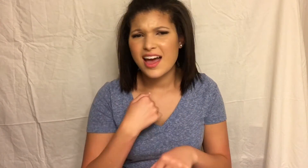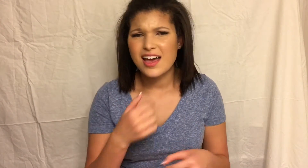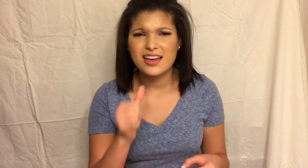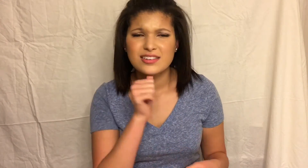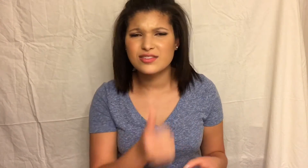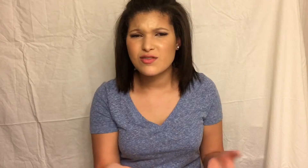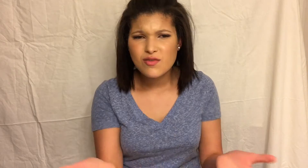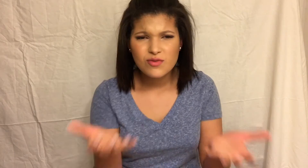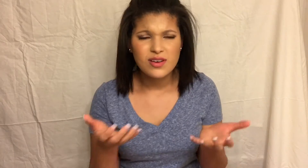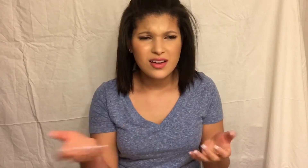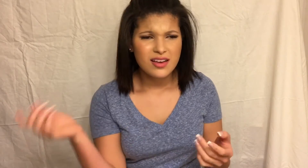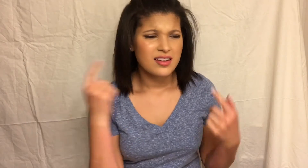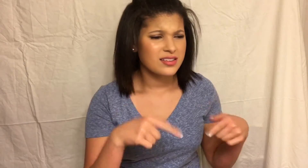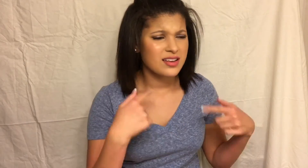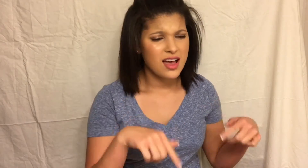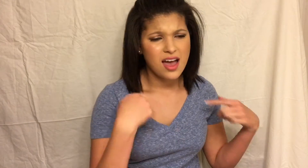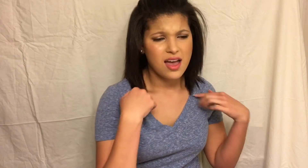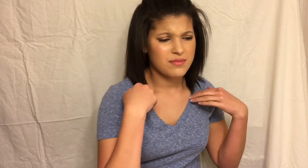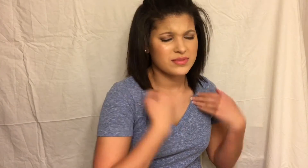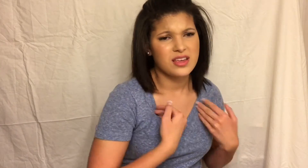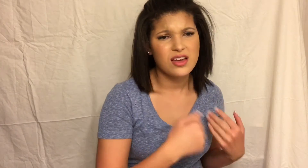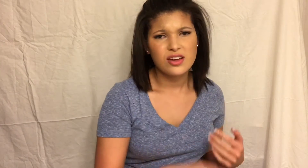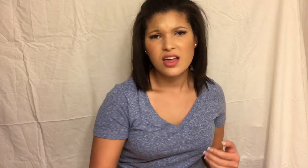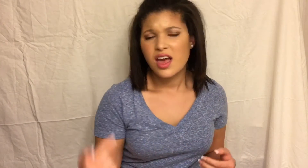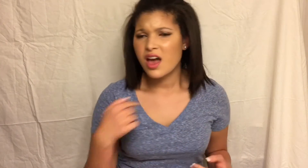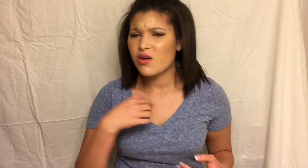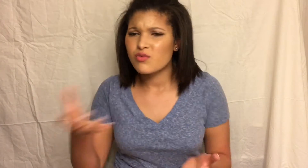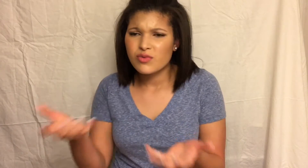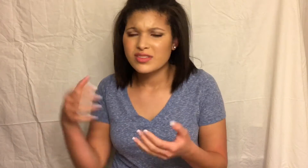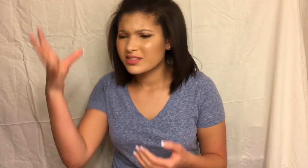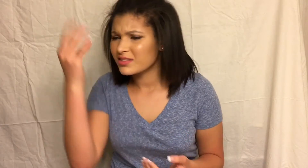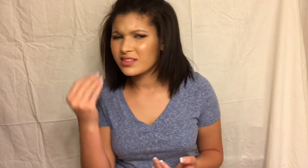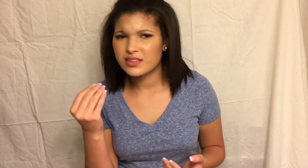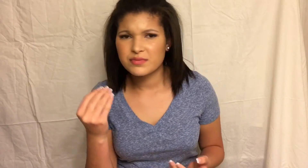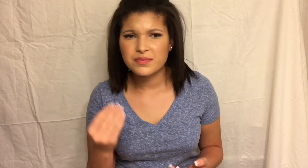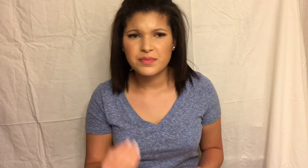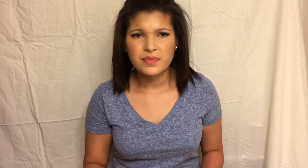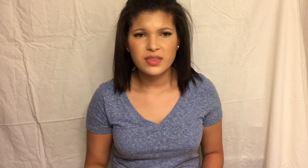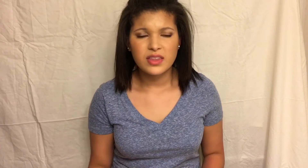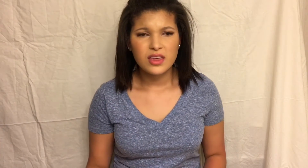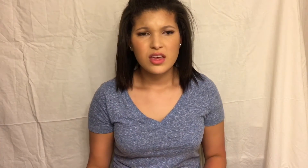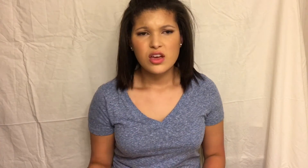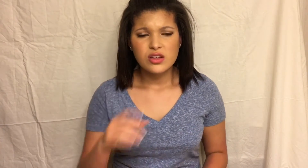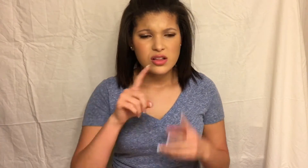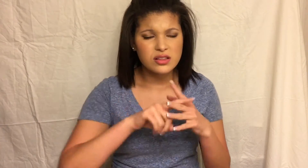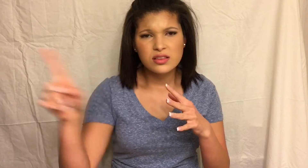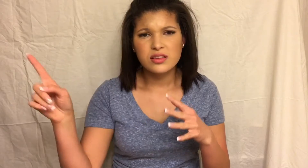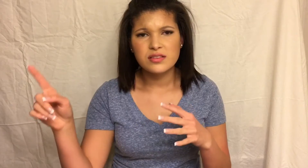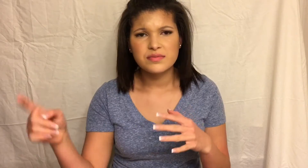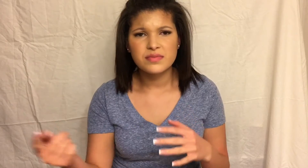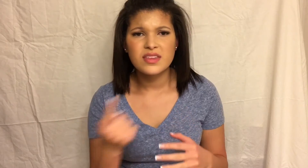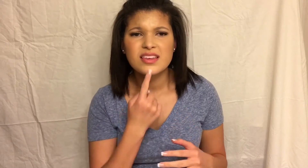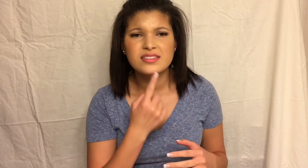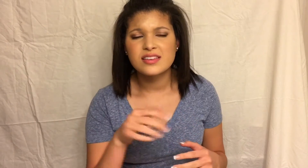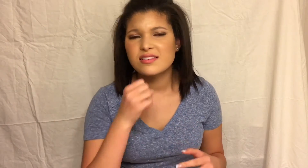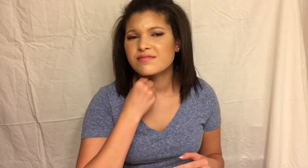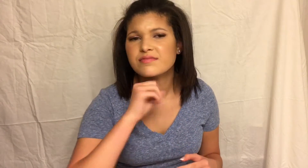Let's not fight, I'm tired, can't we just sleep tonight Turn away,